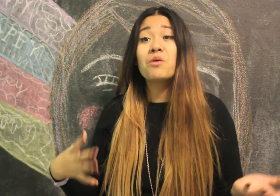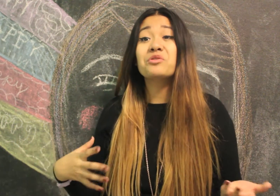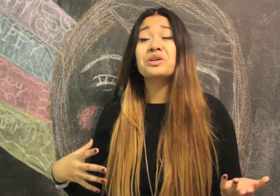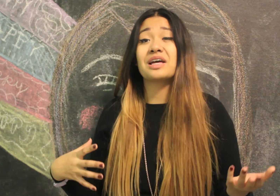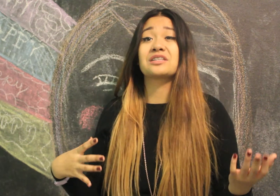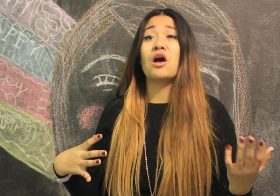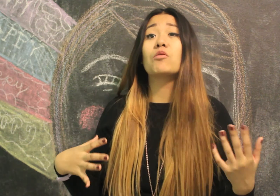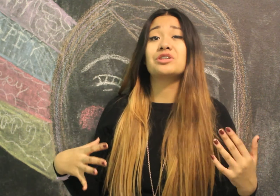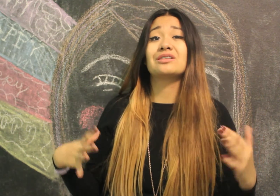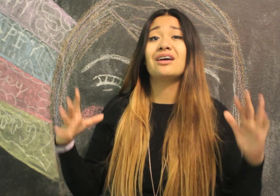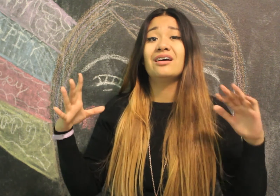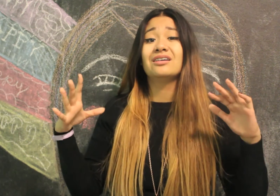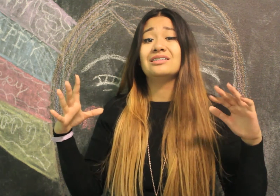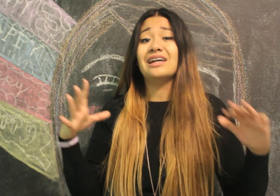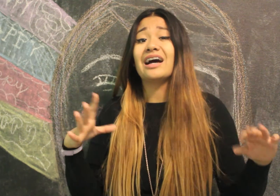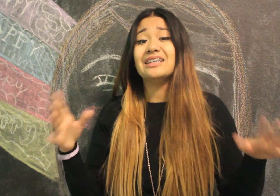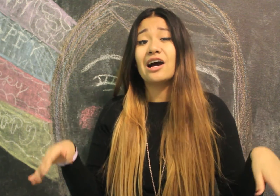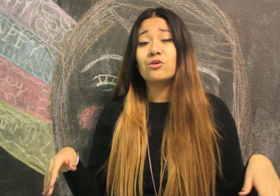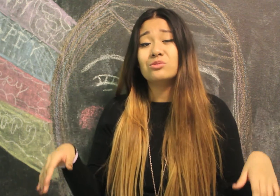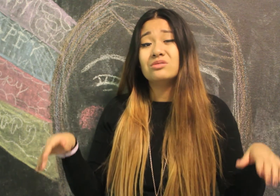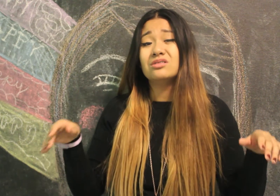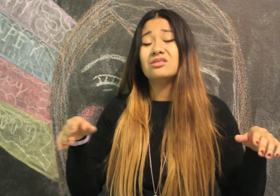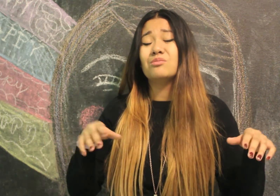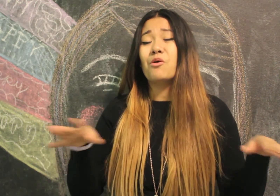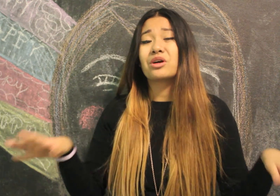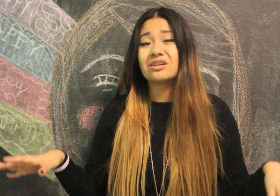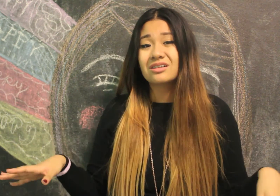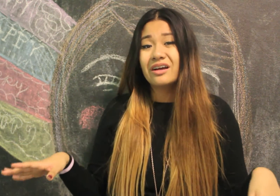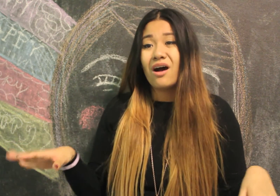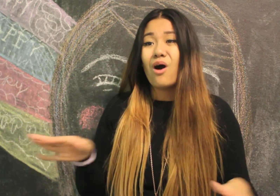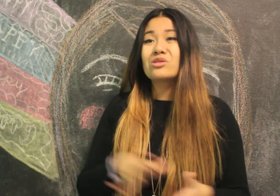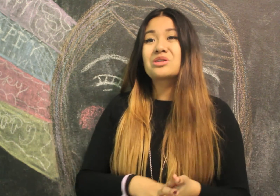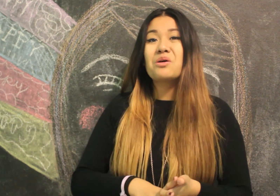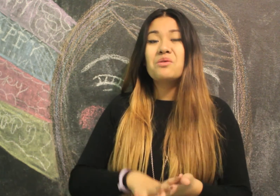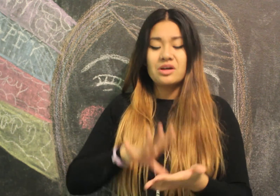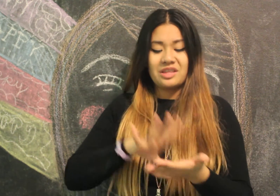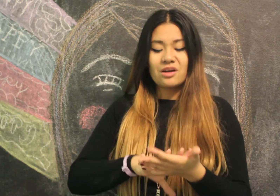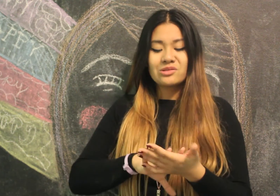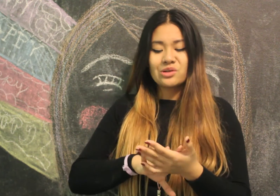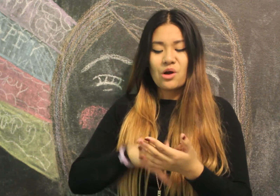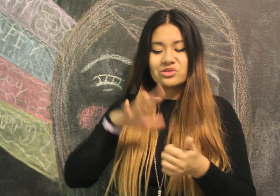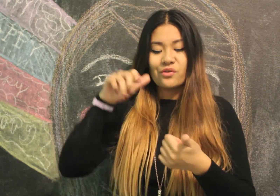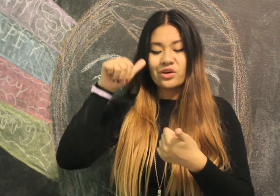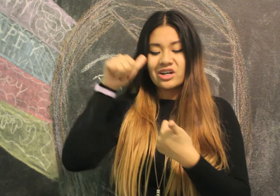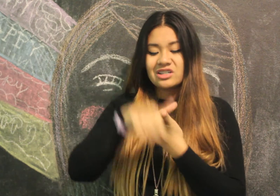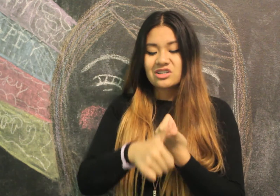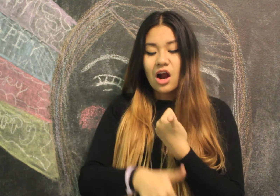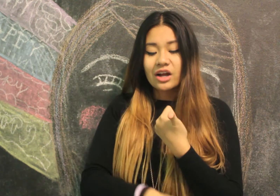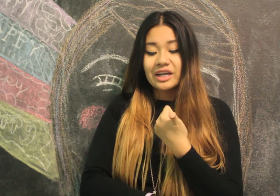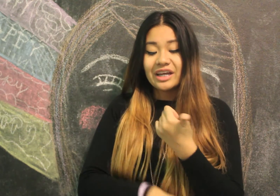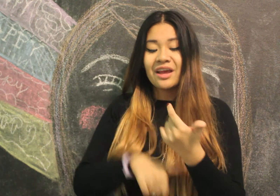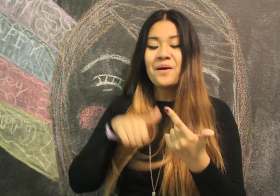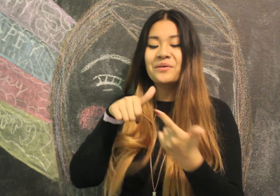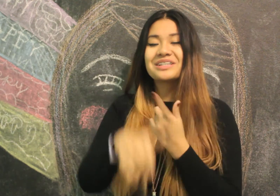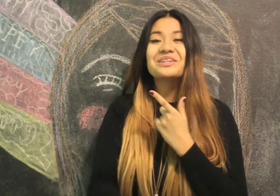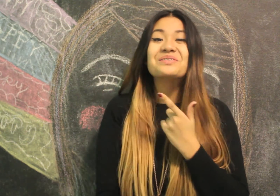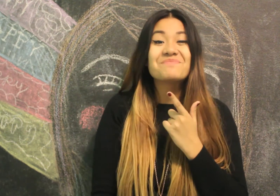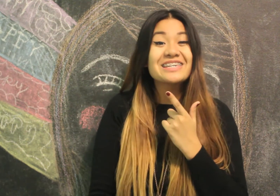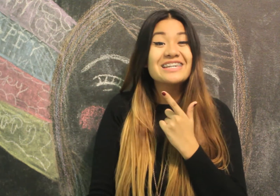hopefully that song will just Die down More Also That also goes for Sorry What do you mean?